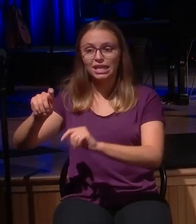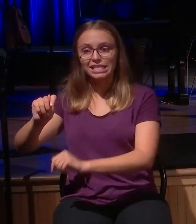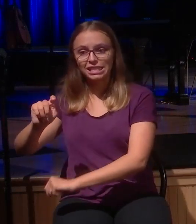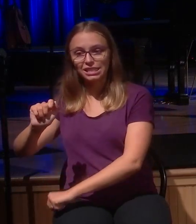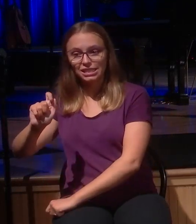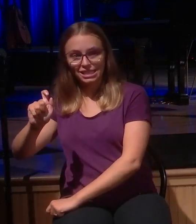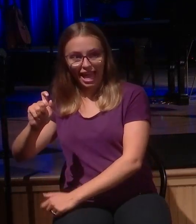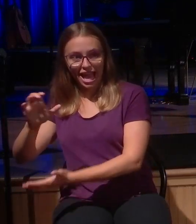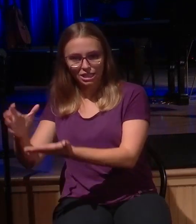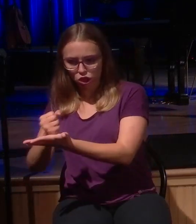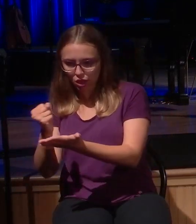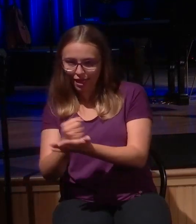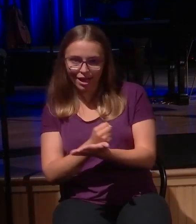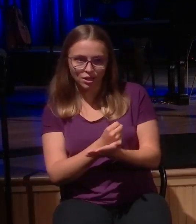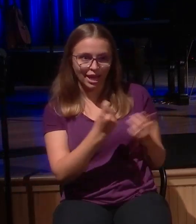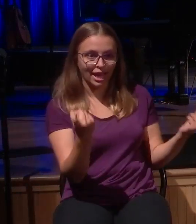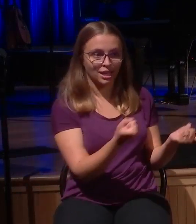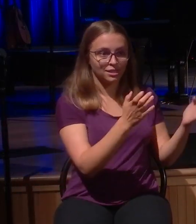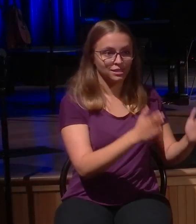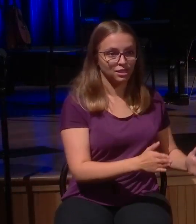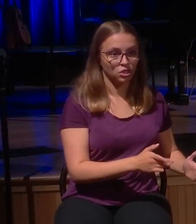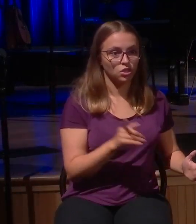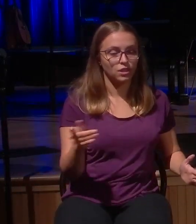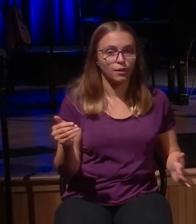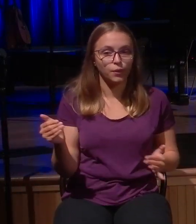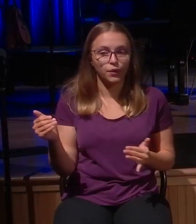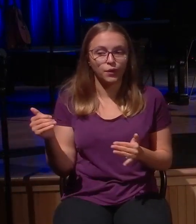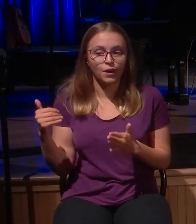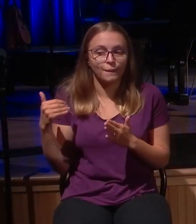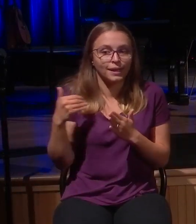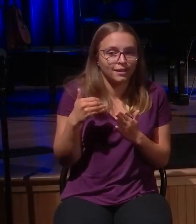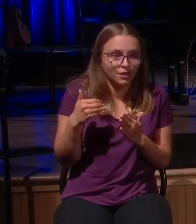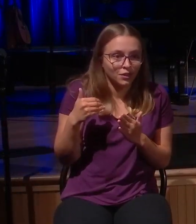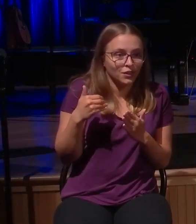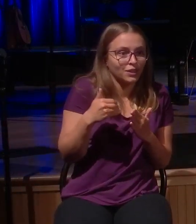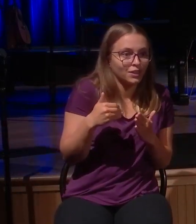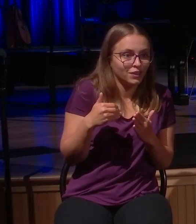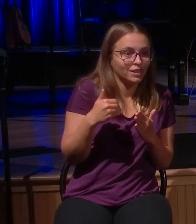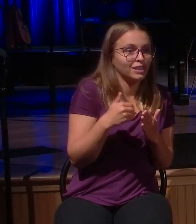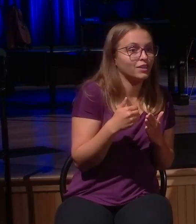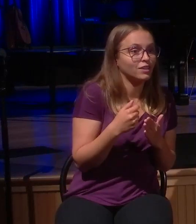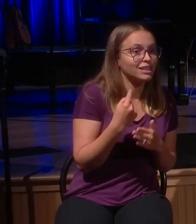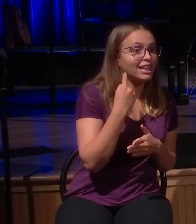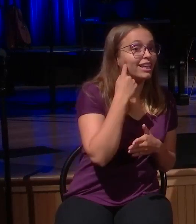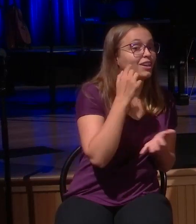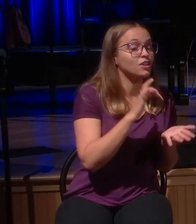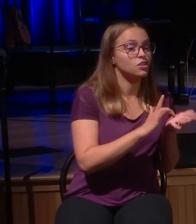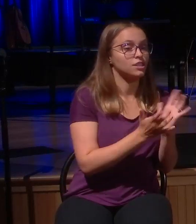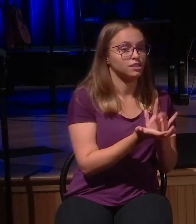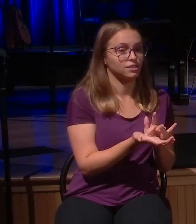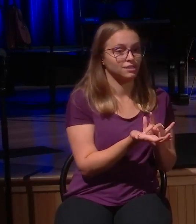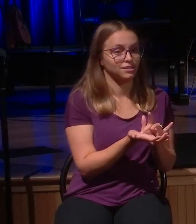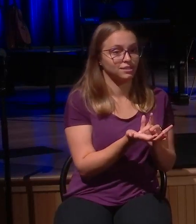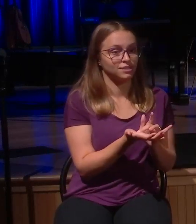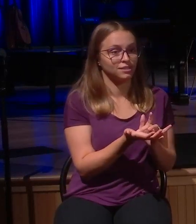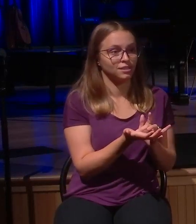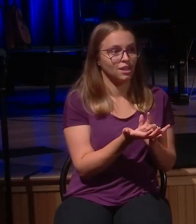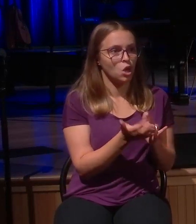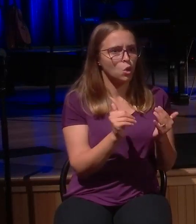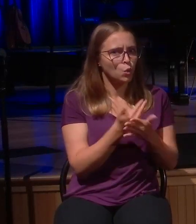all drawing near to hear him. New Hope, the issue is that